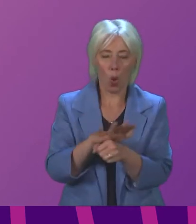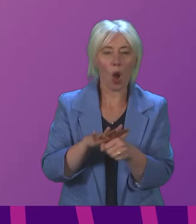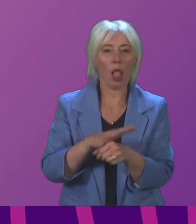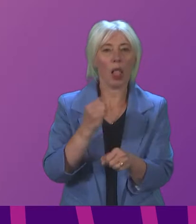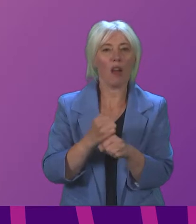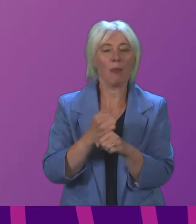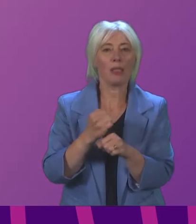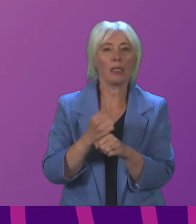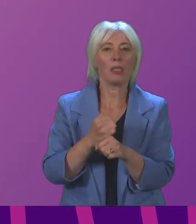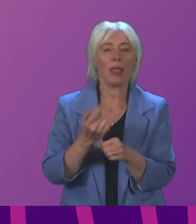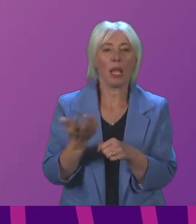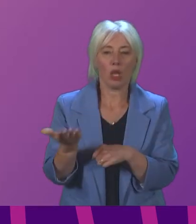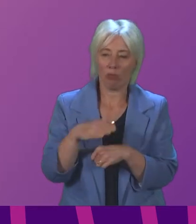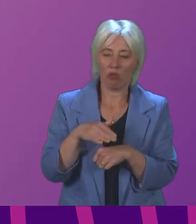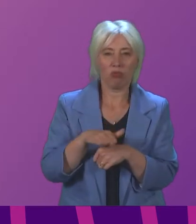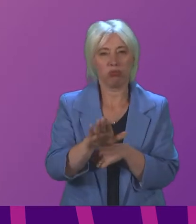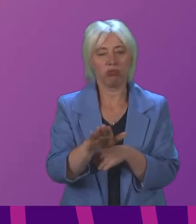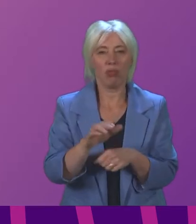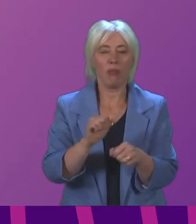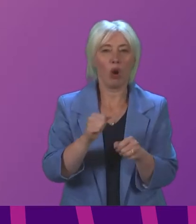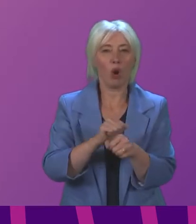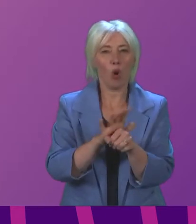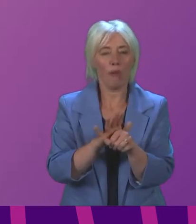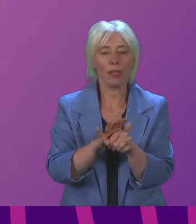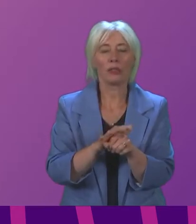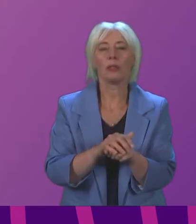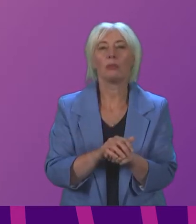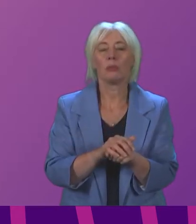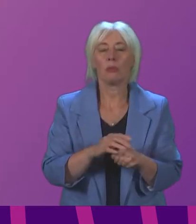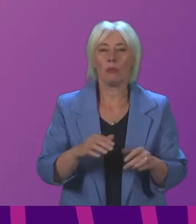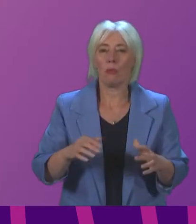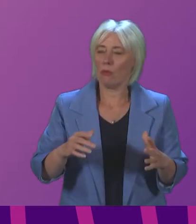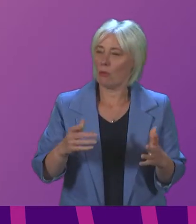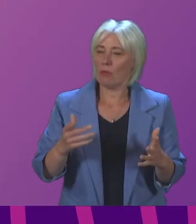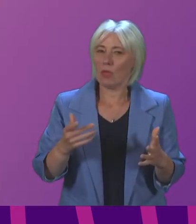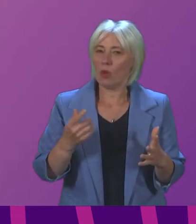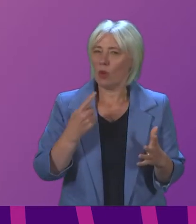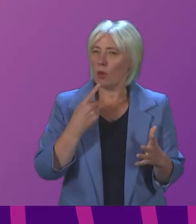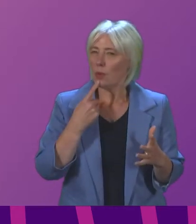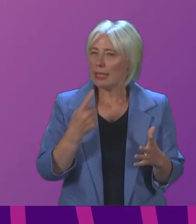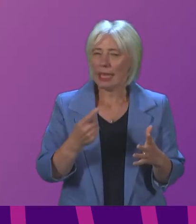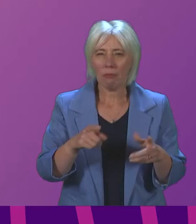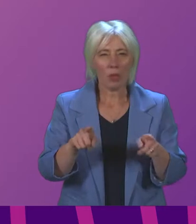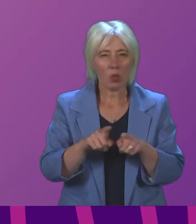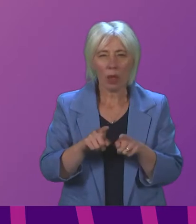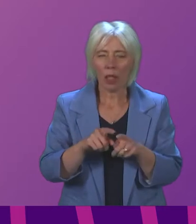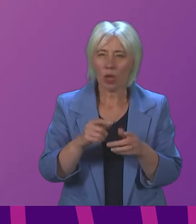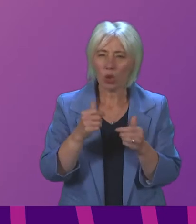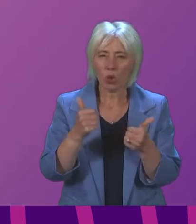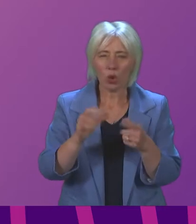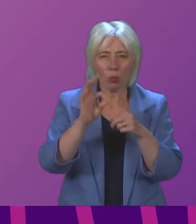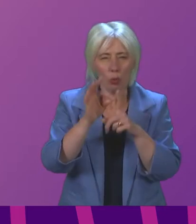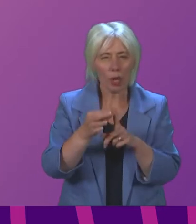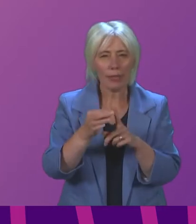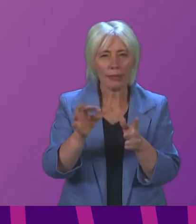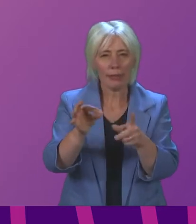of Covid recovery and Ariane Burgess referred to this in her contribution and referenced some really important points about the need